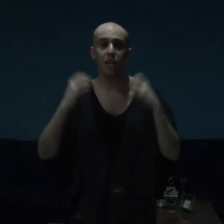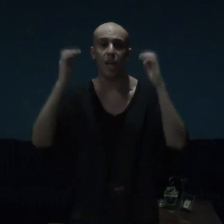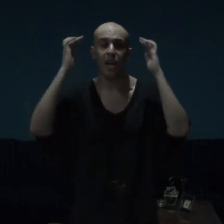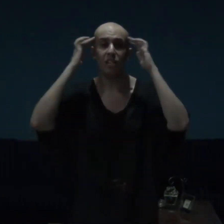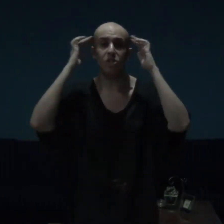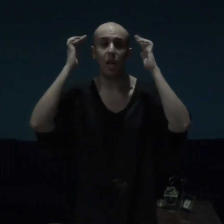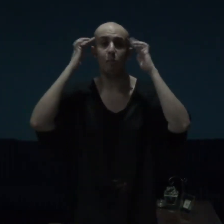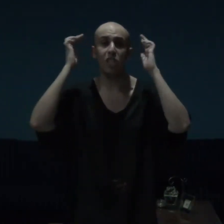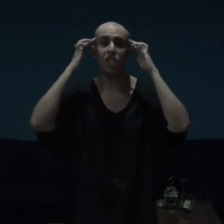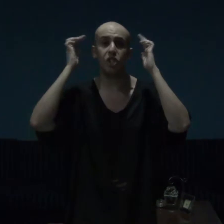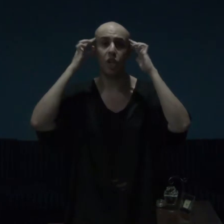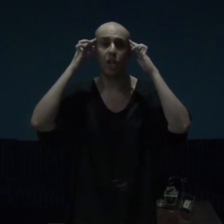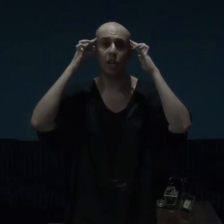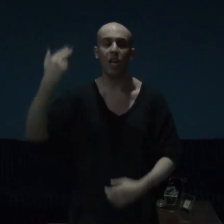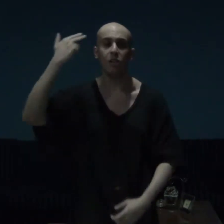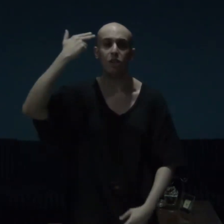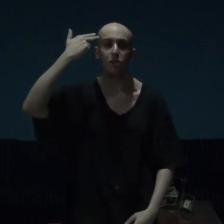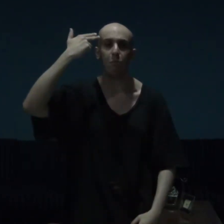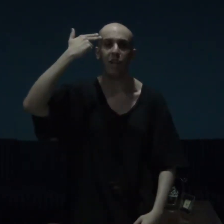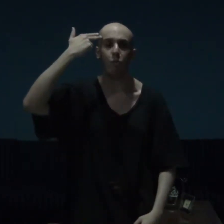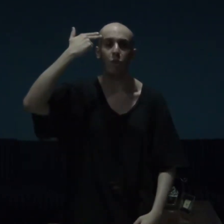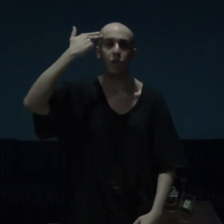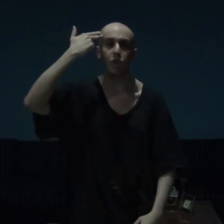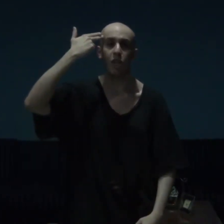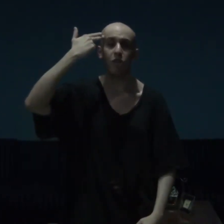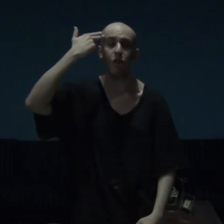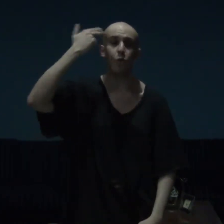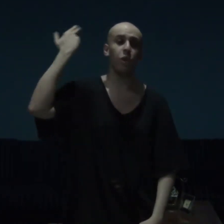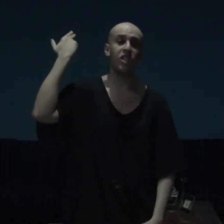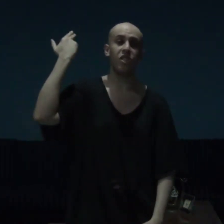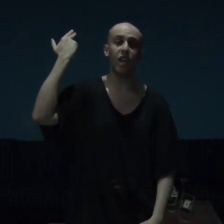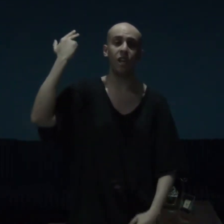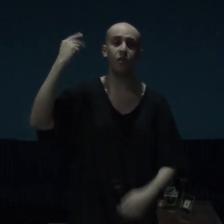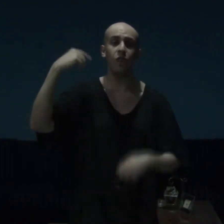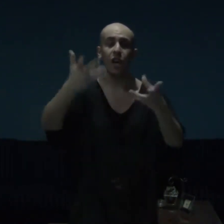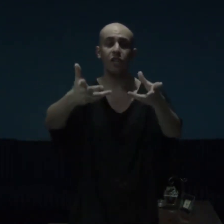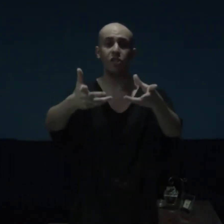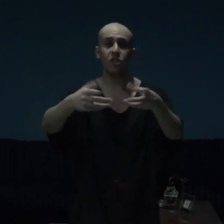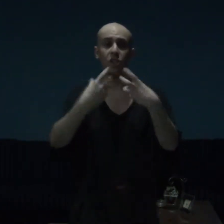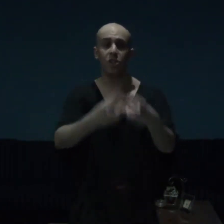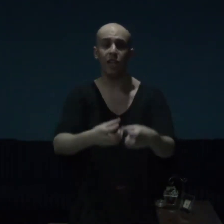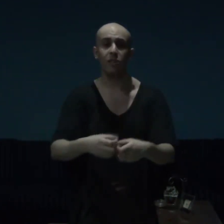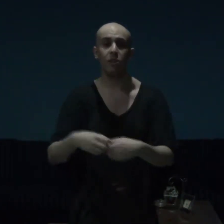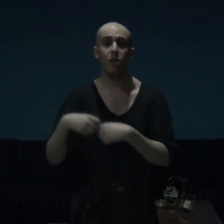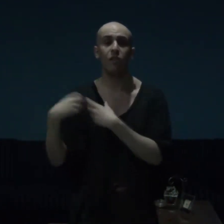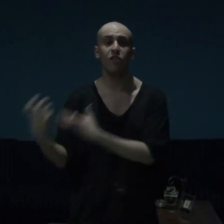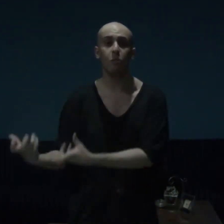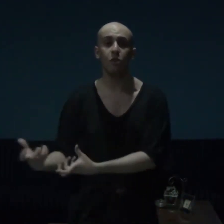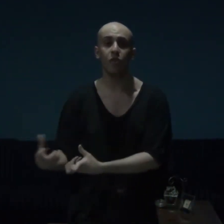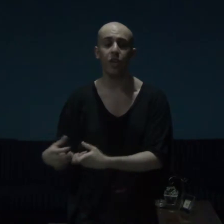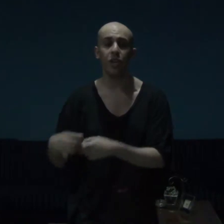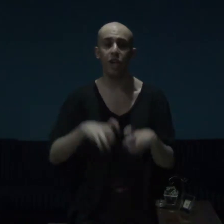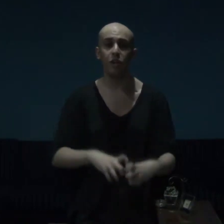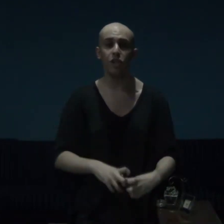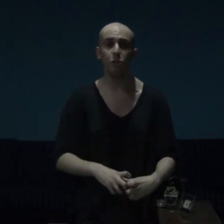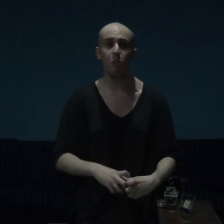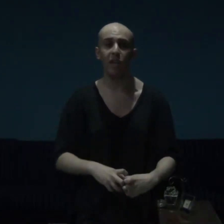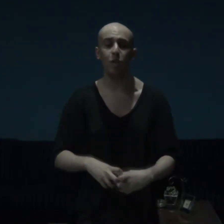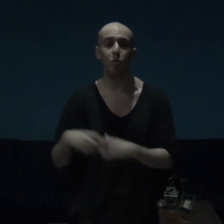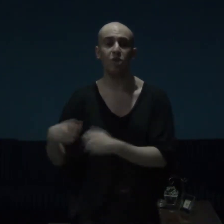has amnesia, and this man was shot through his head, hence, hence the title of the movie, and this man was